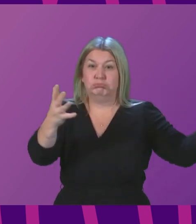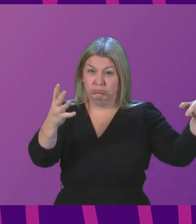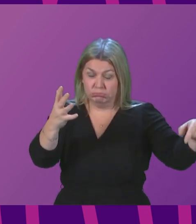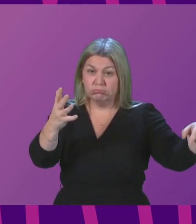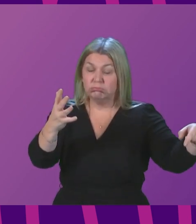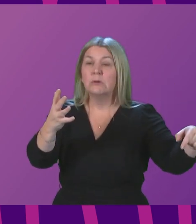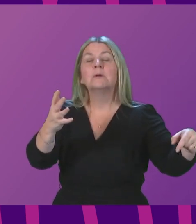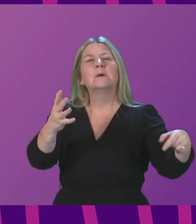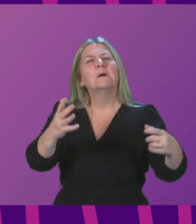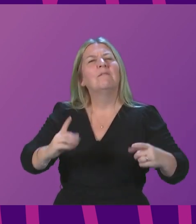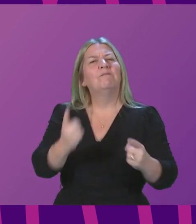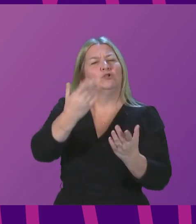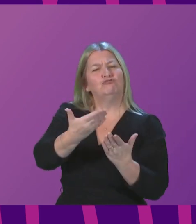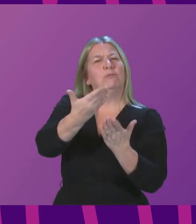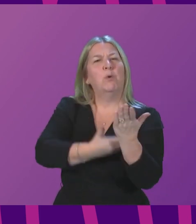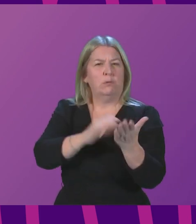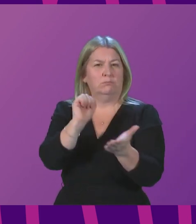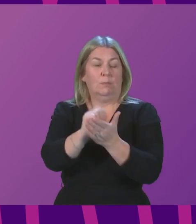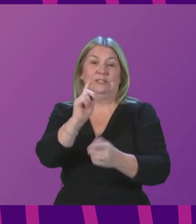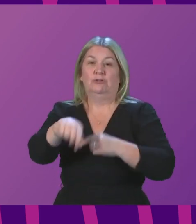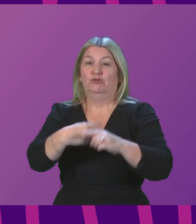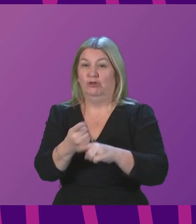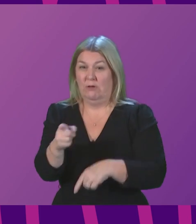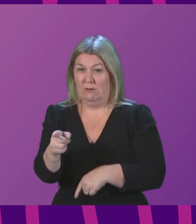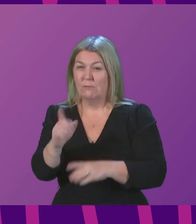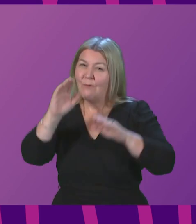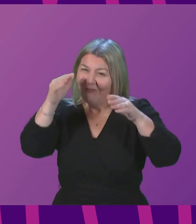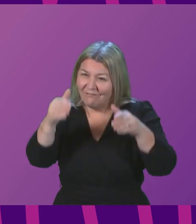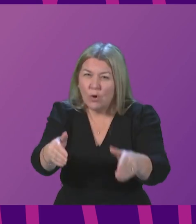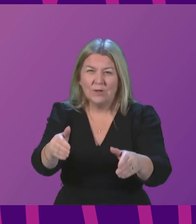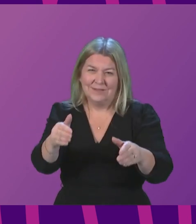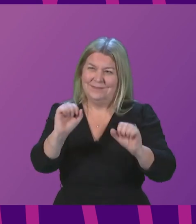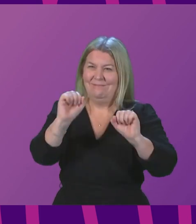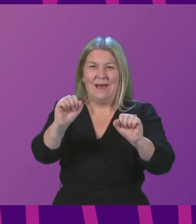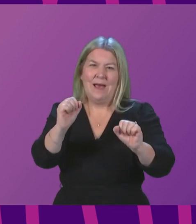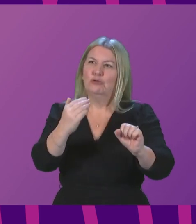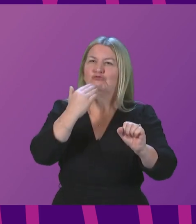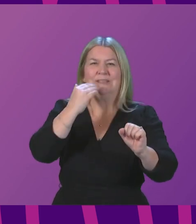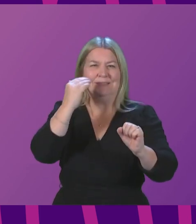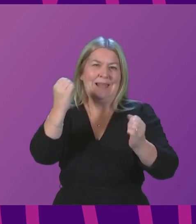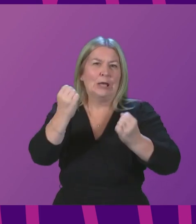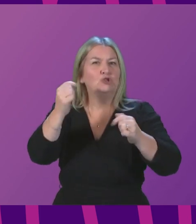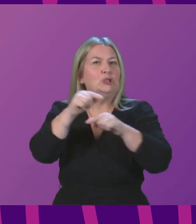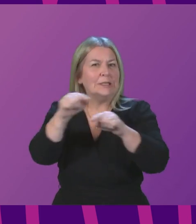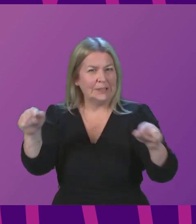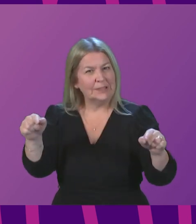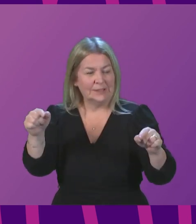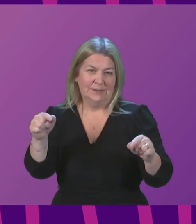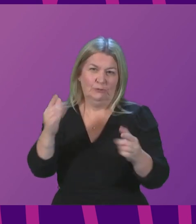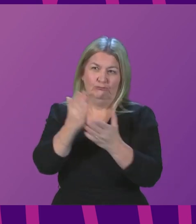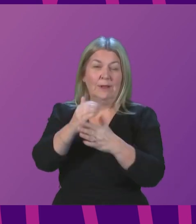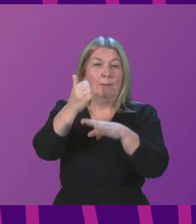plan will be published next year with a focus on energy, and this will help set out how the transition is managed, ensuring fairness for all communities, including the Highlands and Islands.